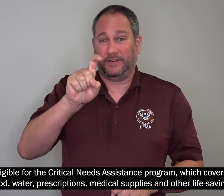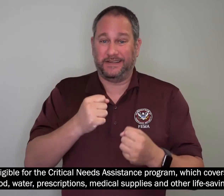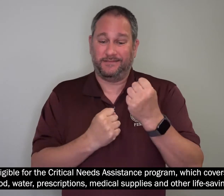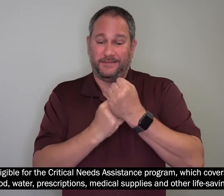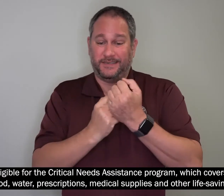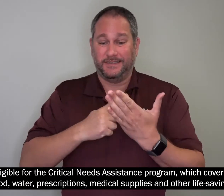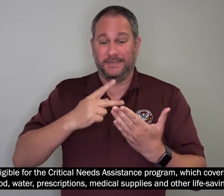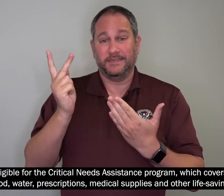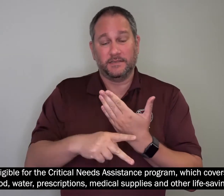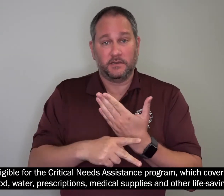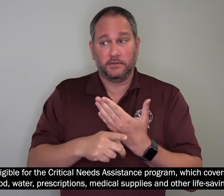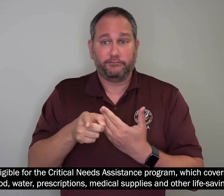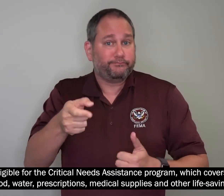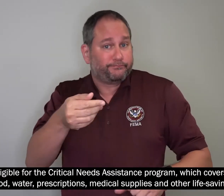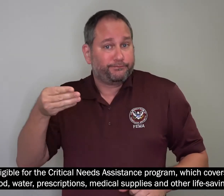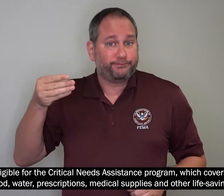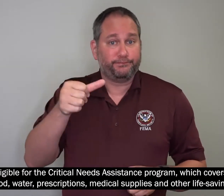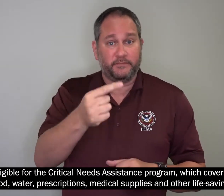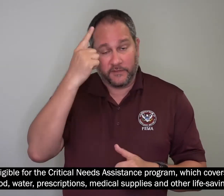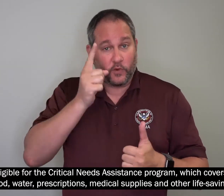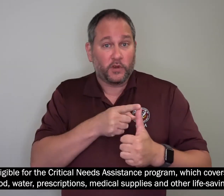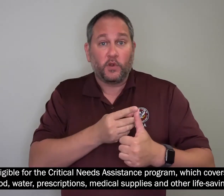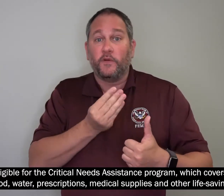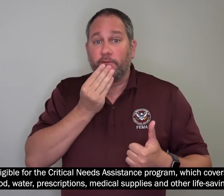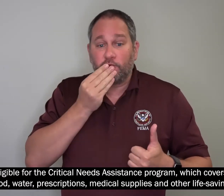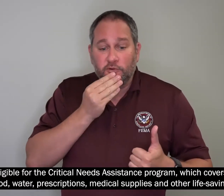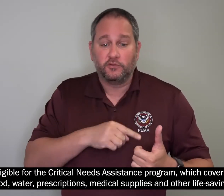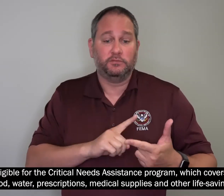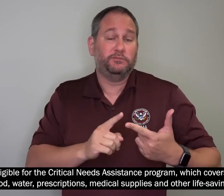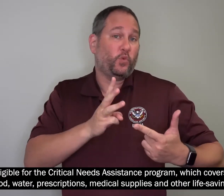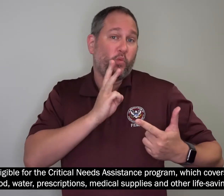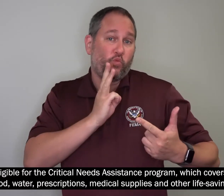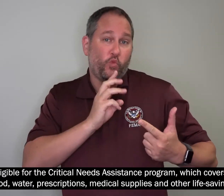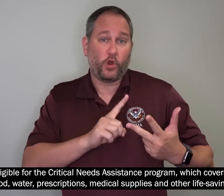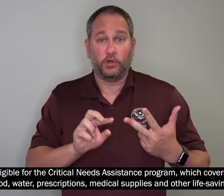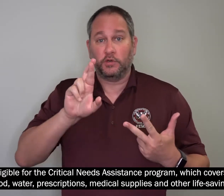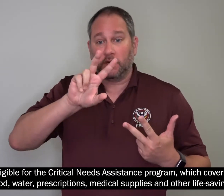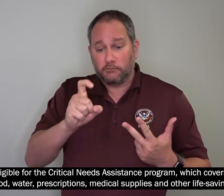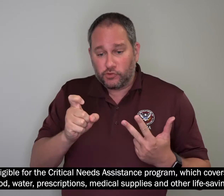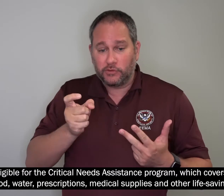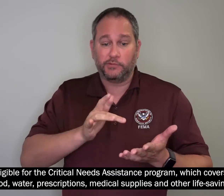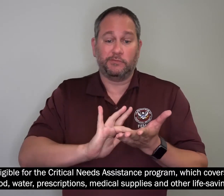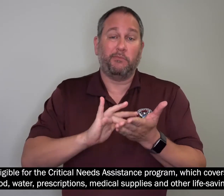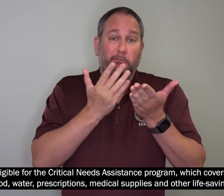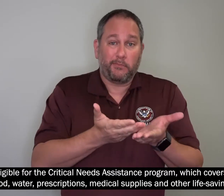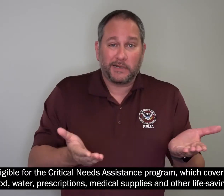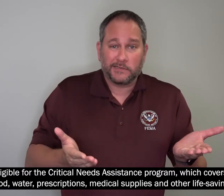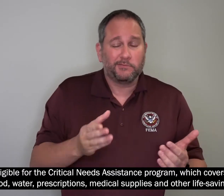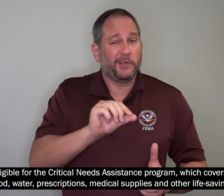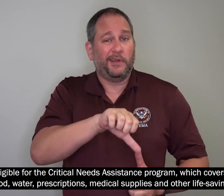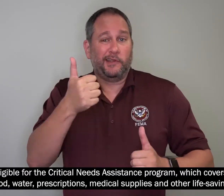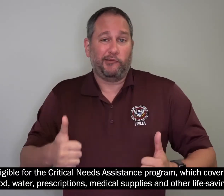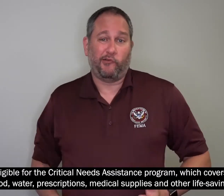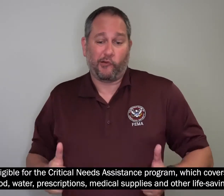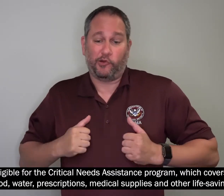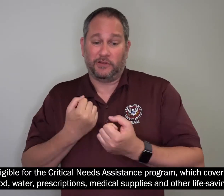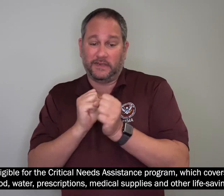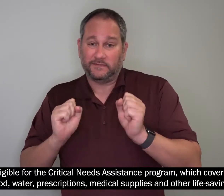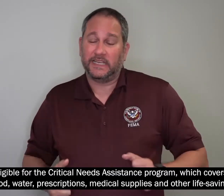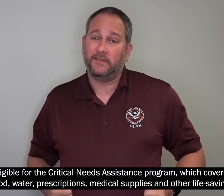Critical Needs Assistance Program which covers food, water, prescriptions, medical supplies, and other life-saving